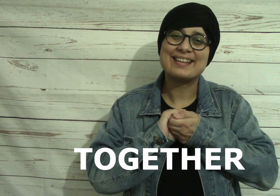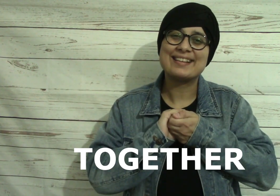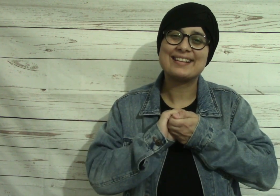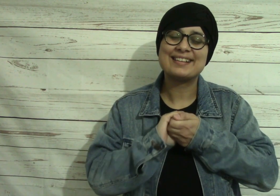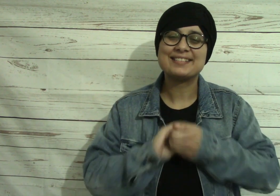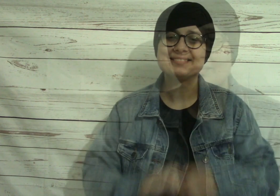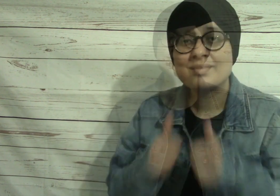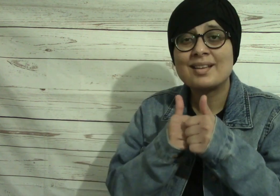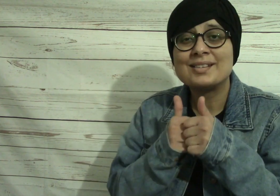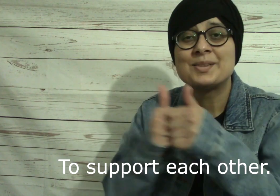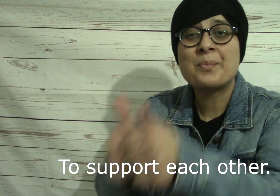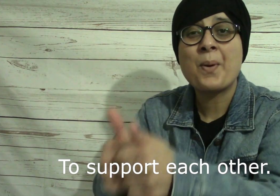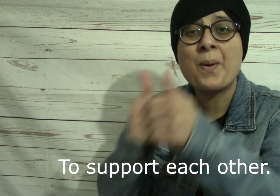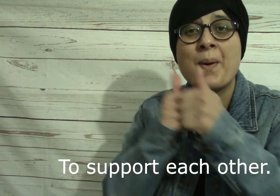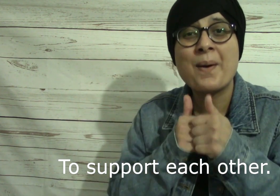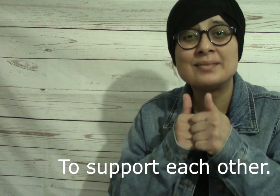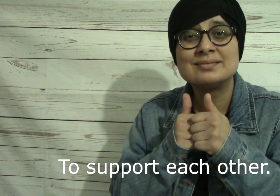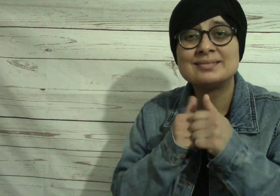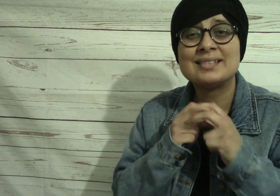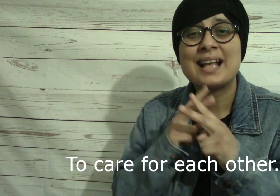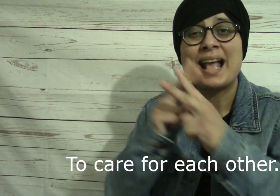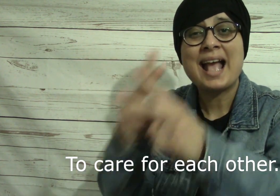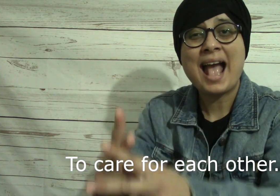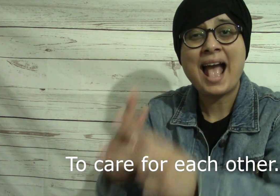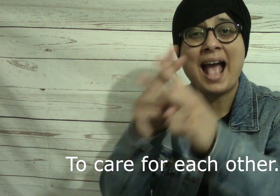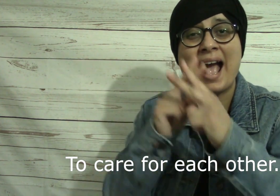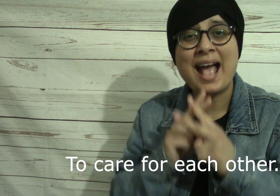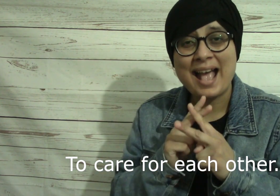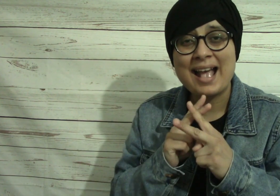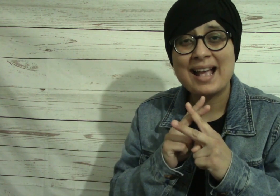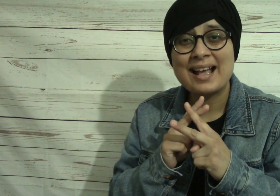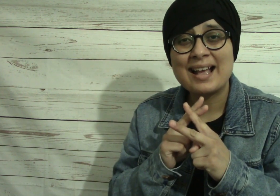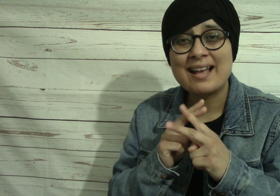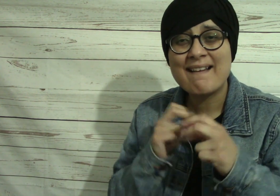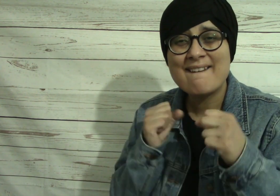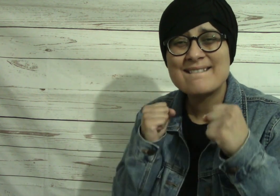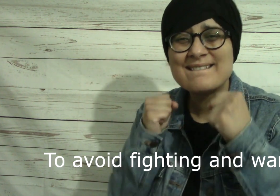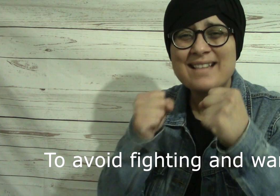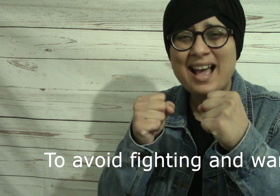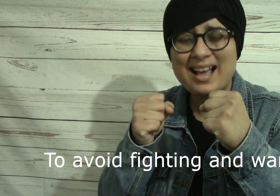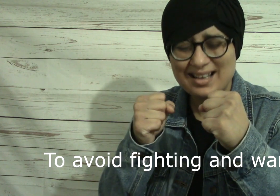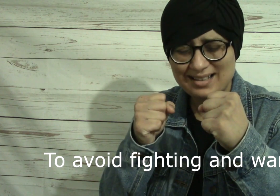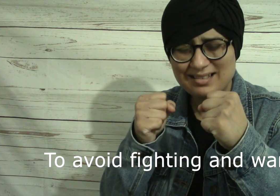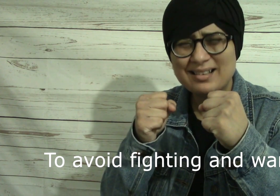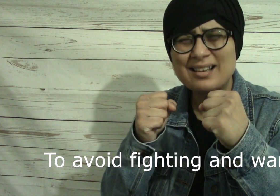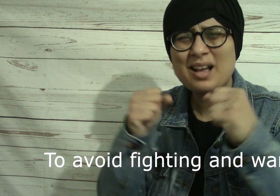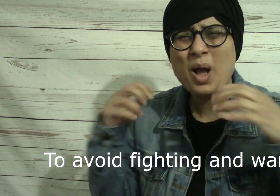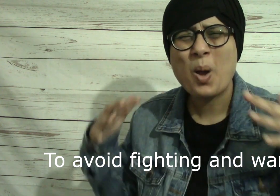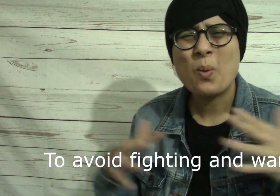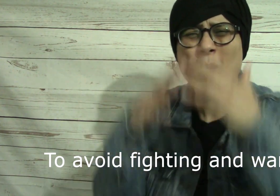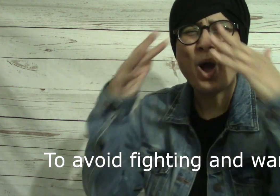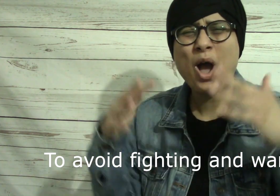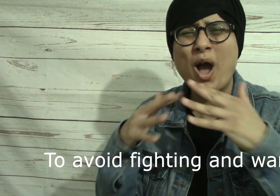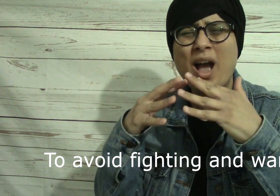Together. To support each other. To care for each other. To avoid fighting